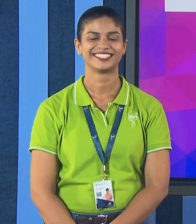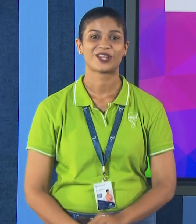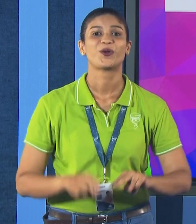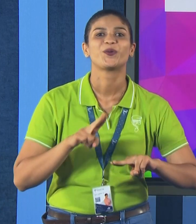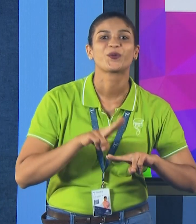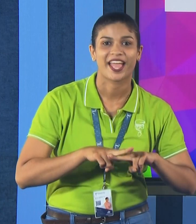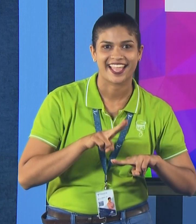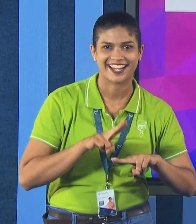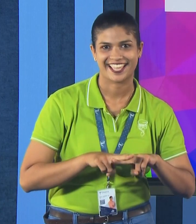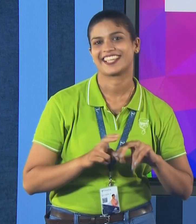Friday,